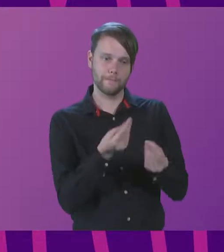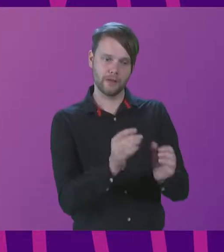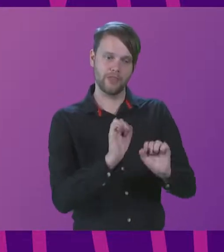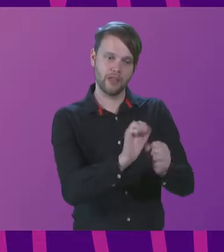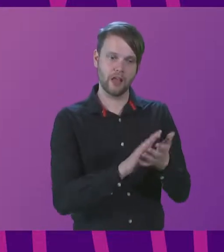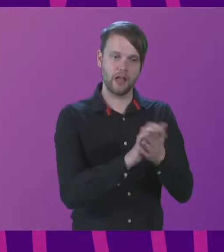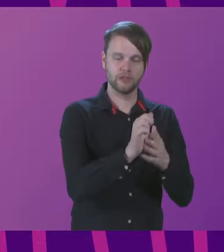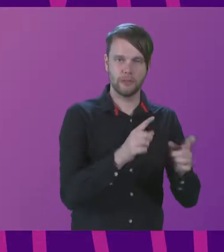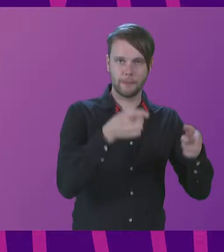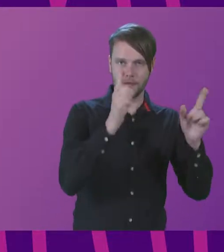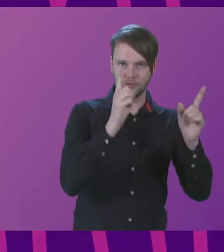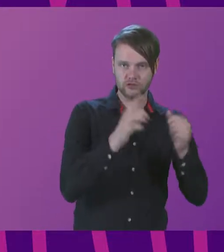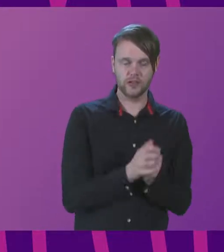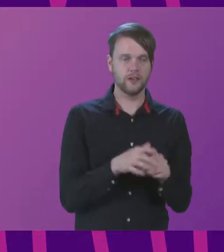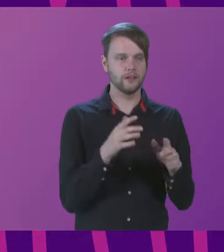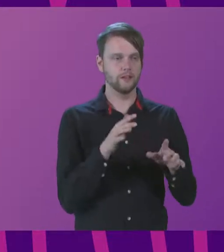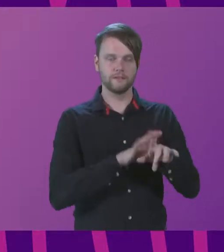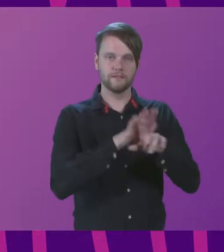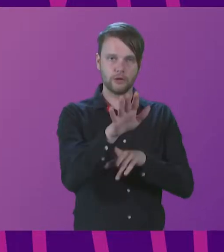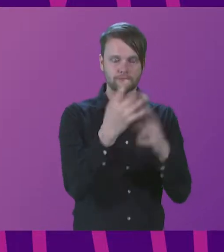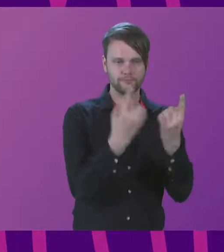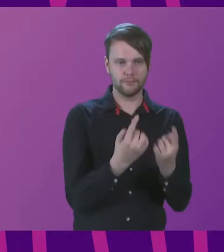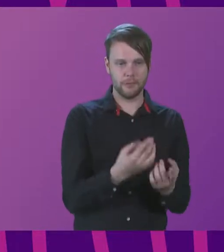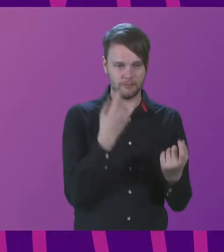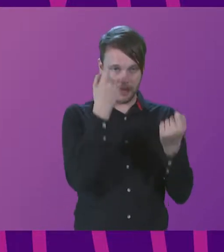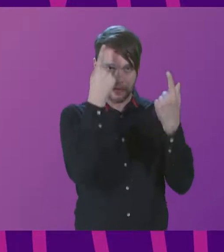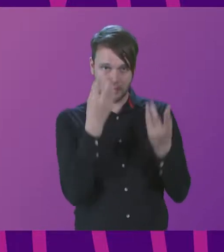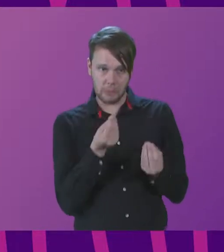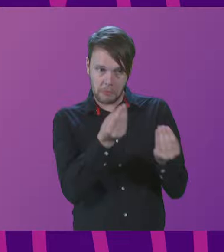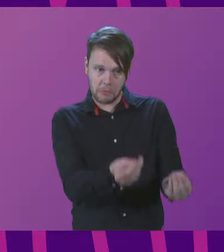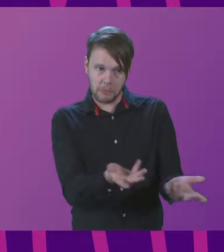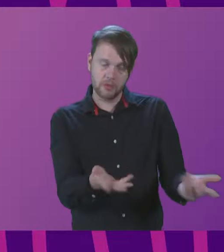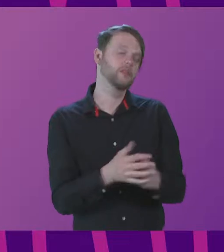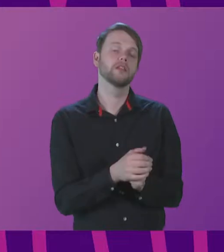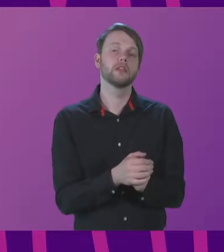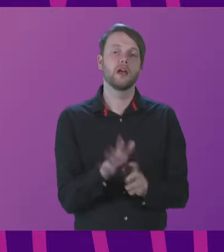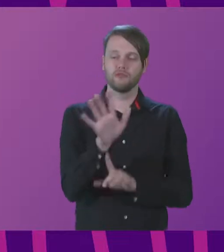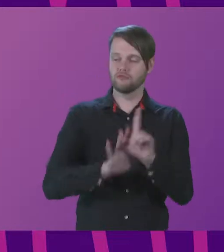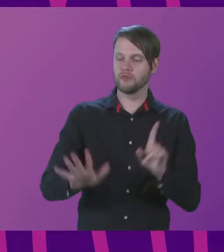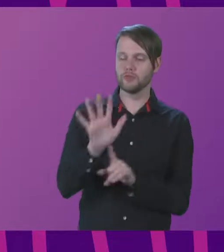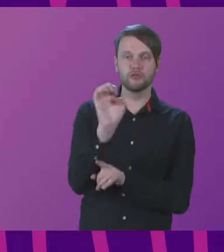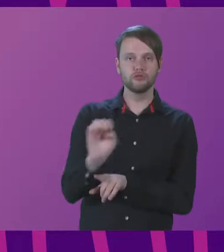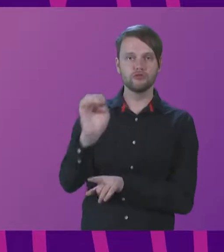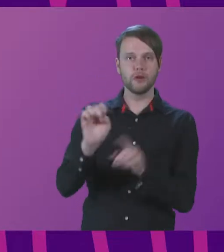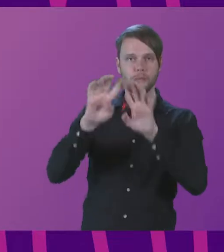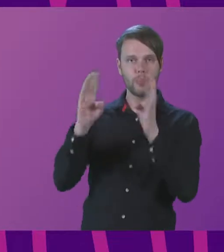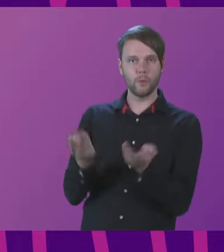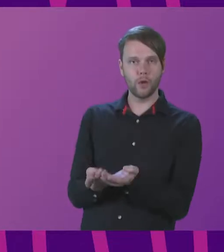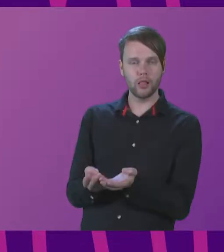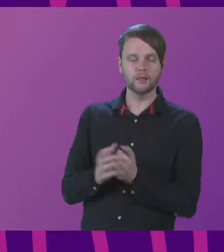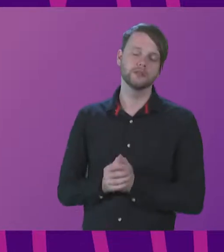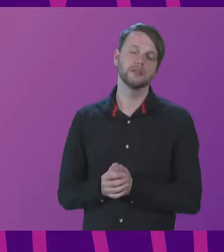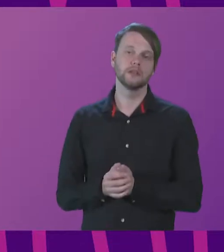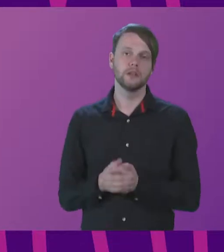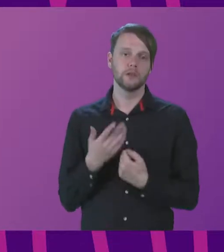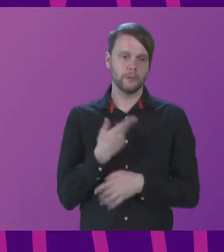cultural ministry, to their Ministry of Foreign Affairs, this as an idea that around Europe, around the world, that as